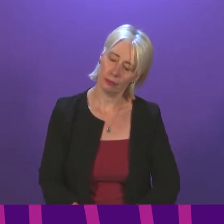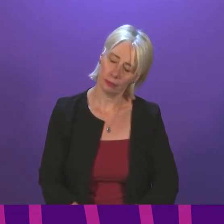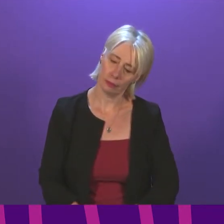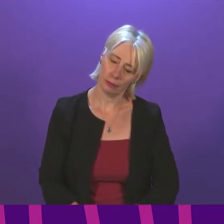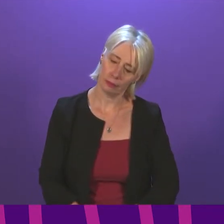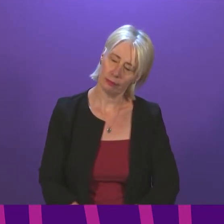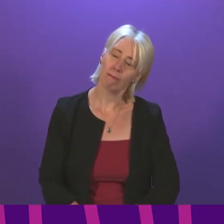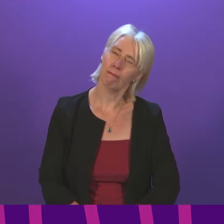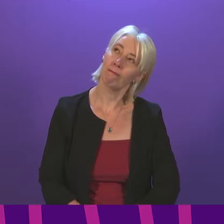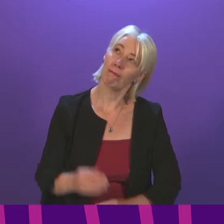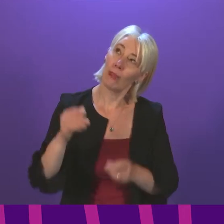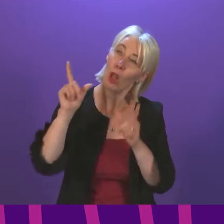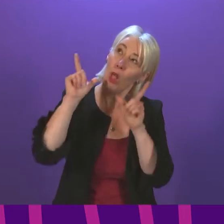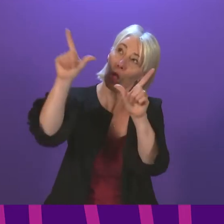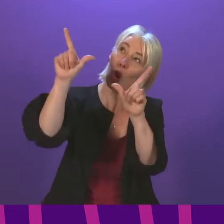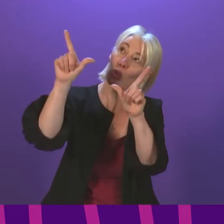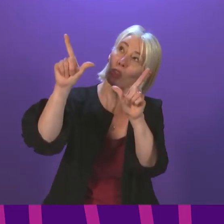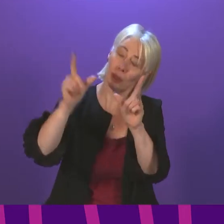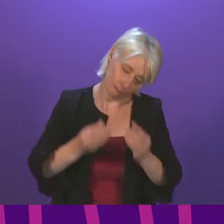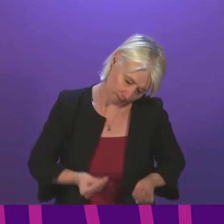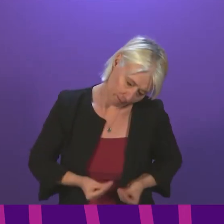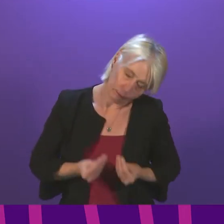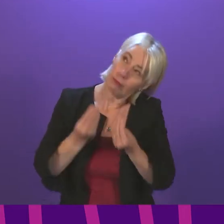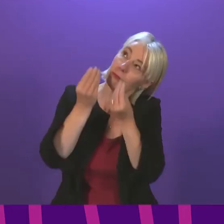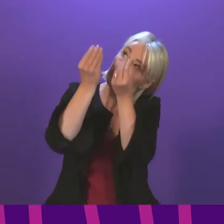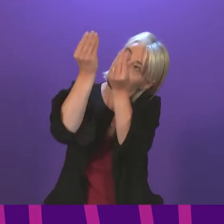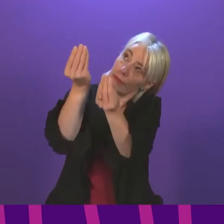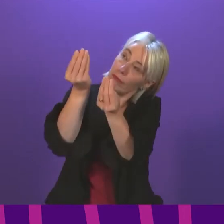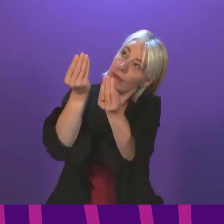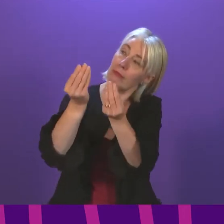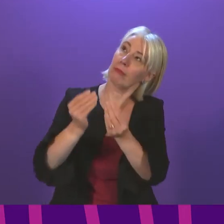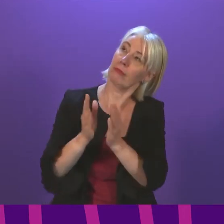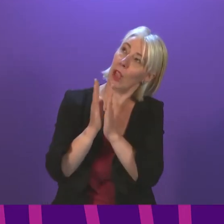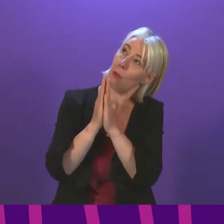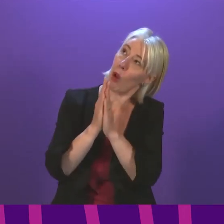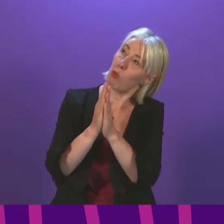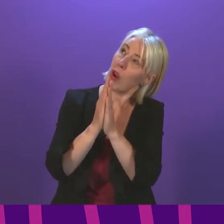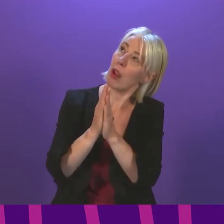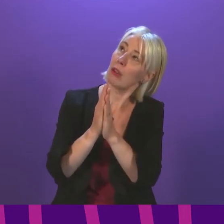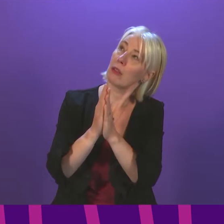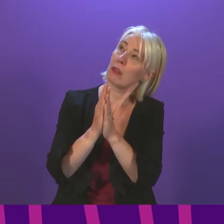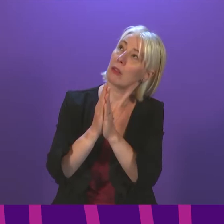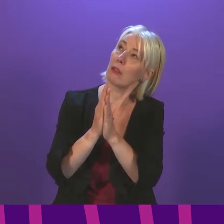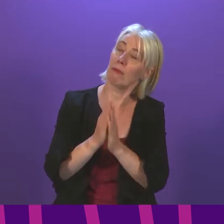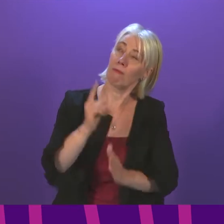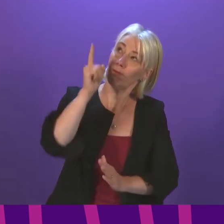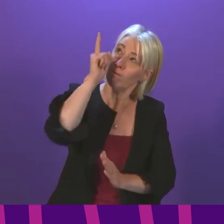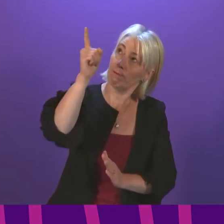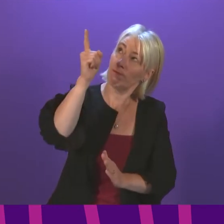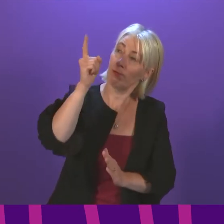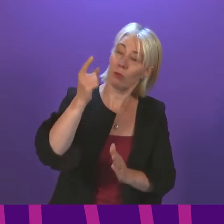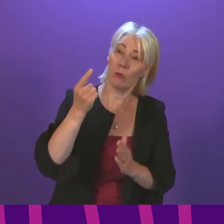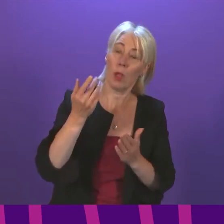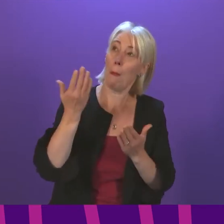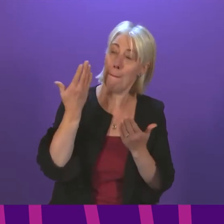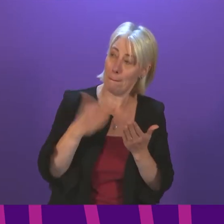Lord. Yes, Lord, hear these are prayers. In the name of one who was and